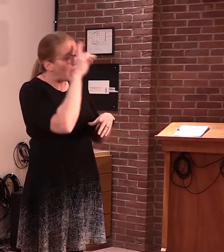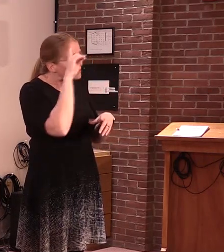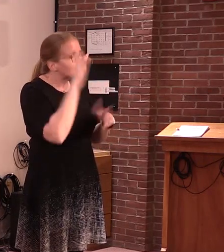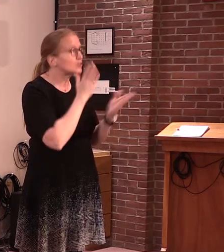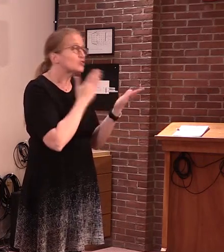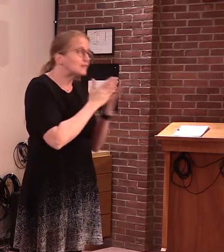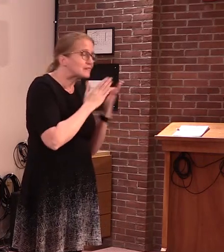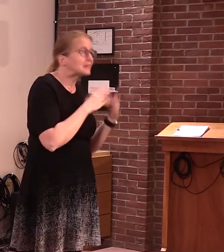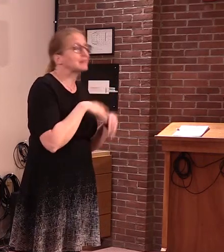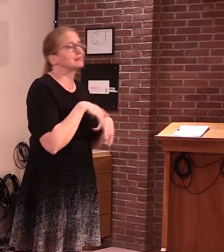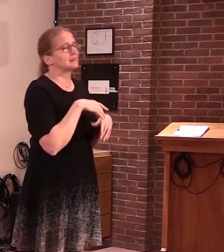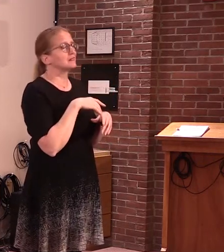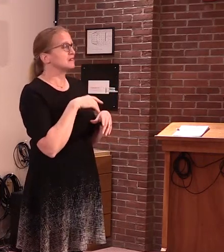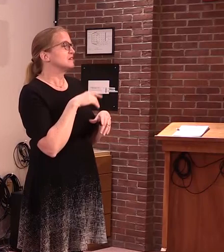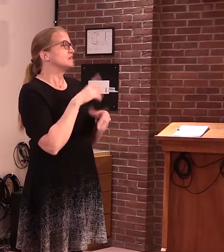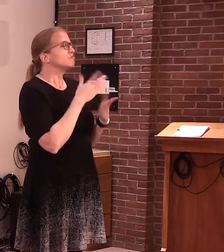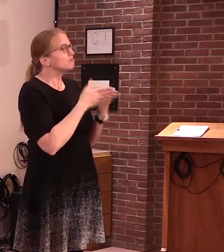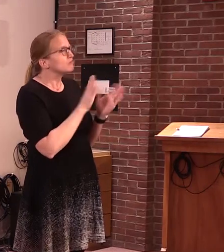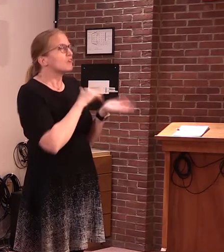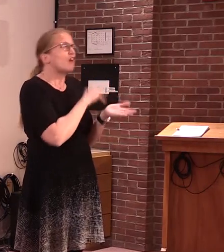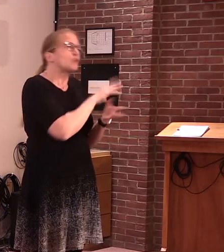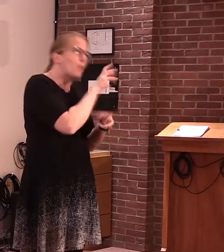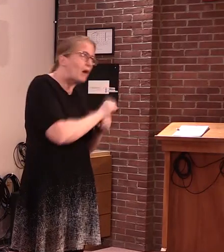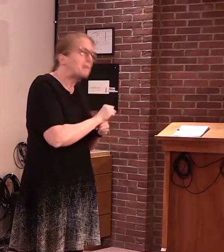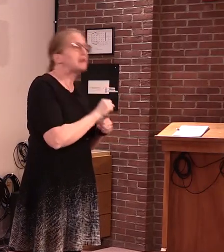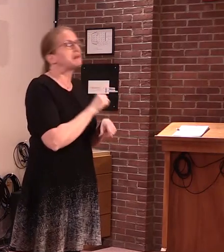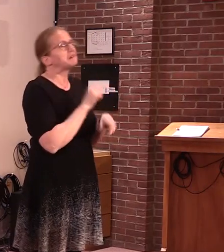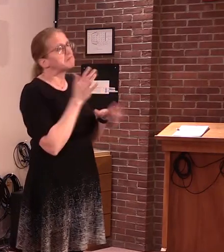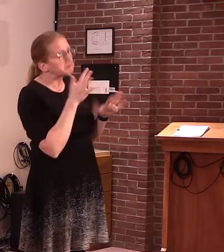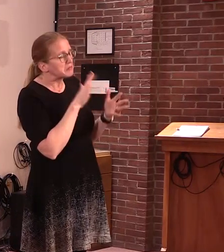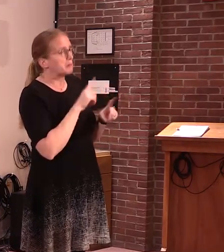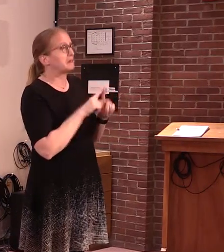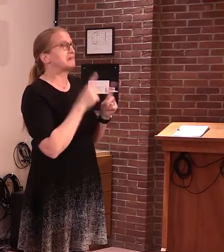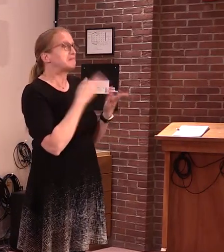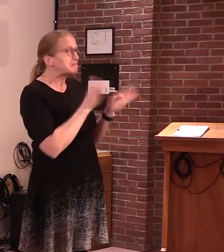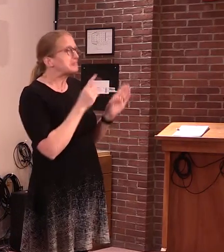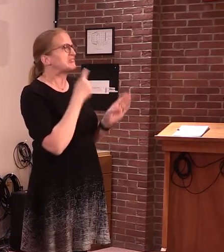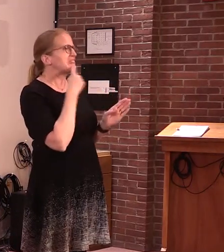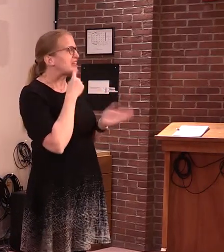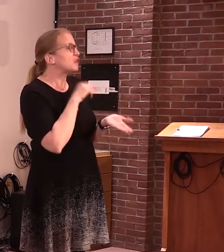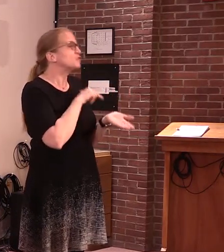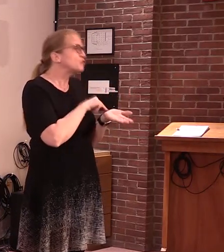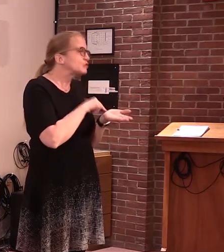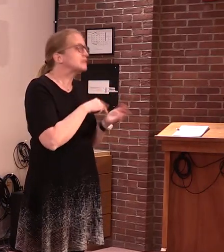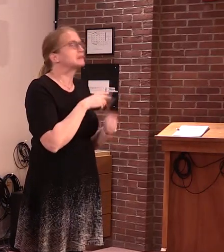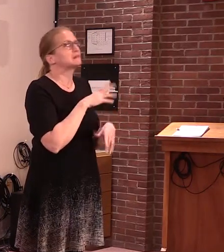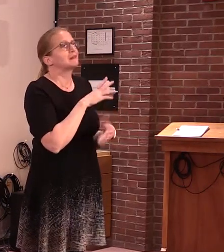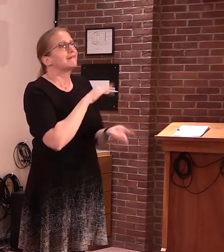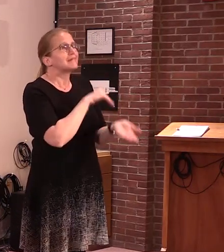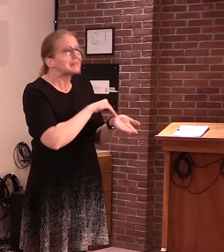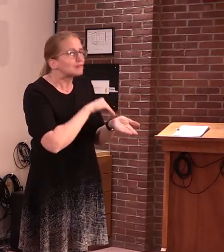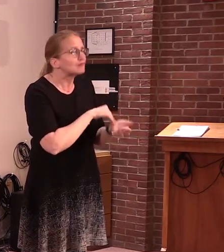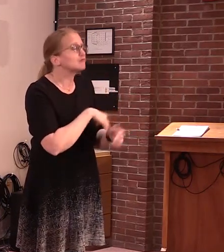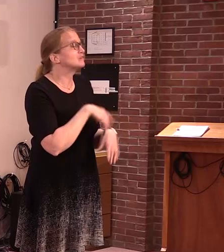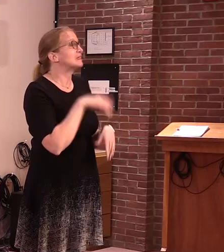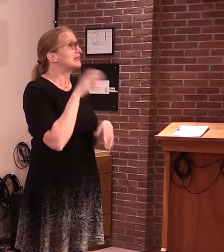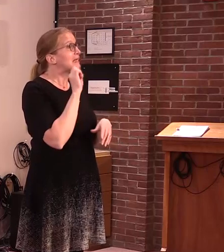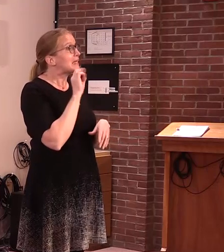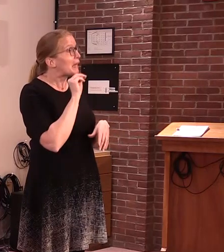broadly defined health care workers as nurses, physicians, emergency medical personnel,